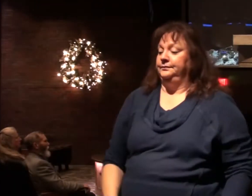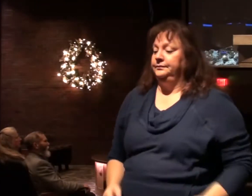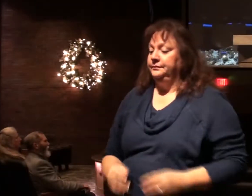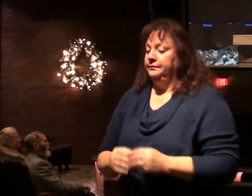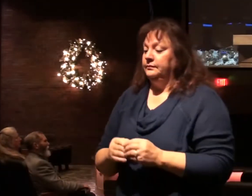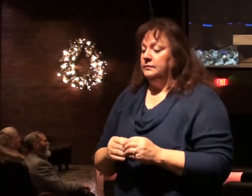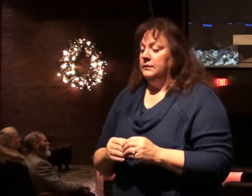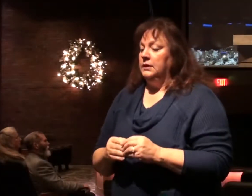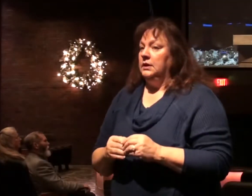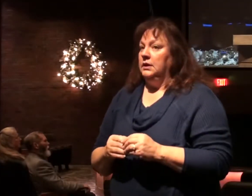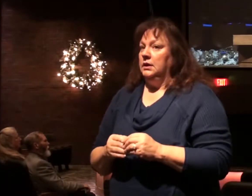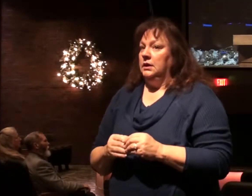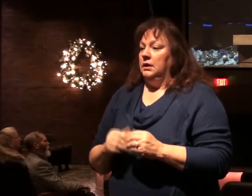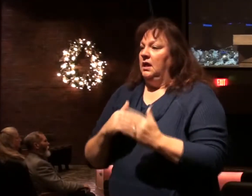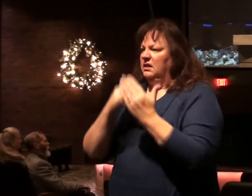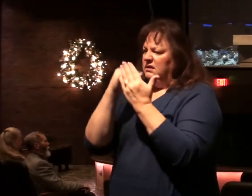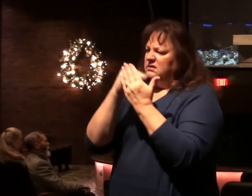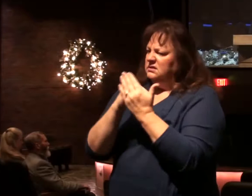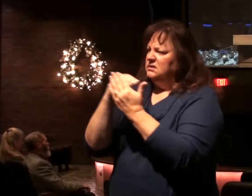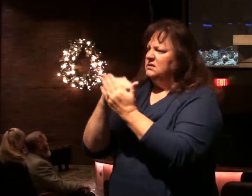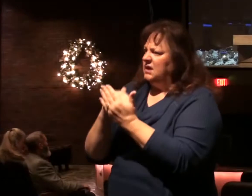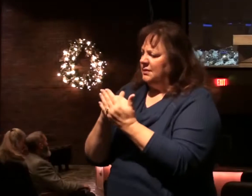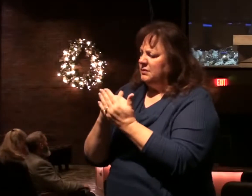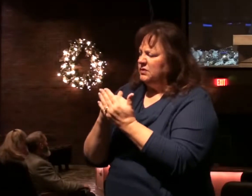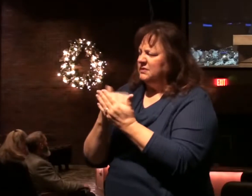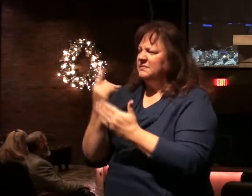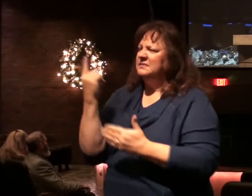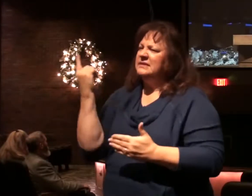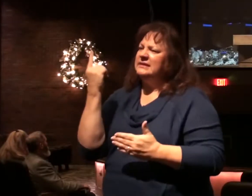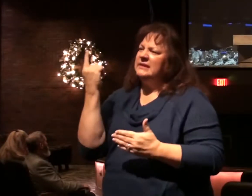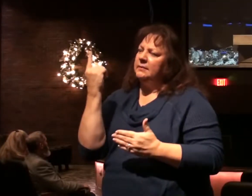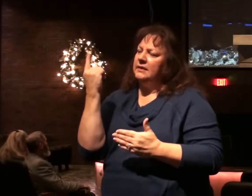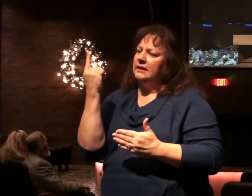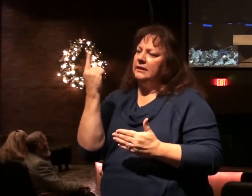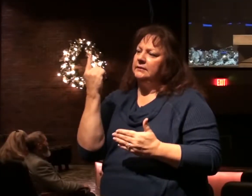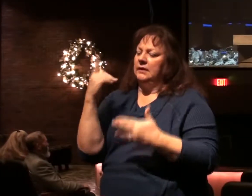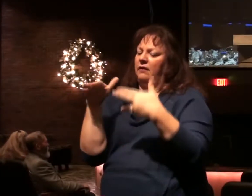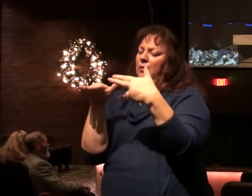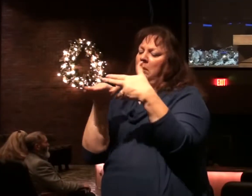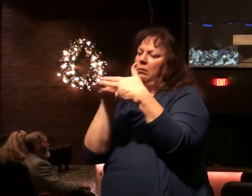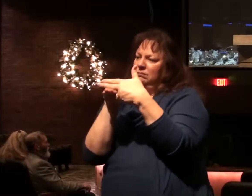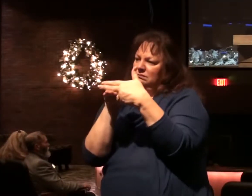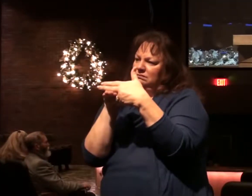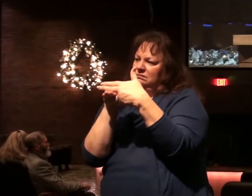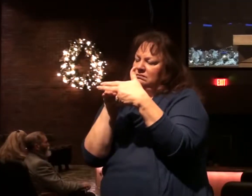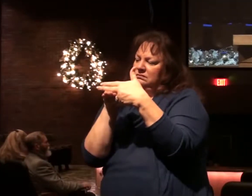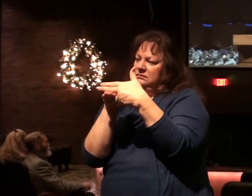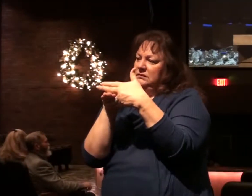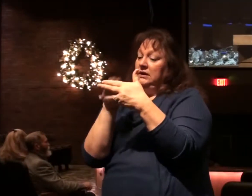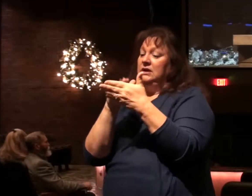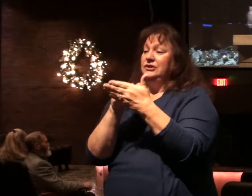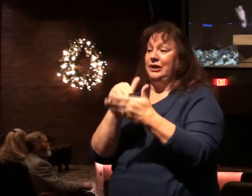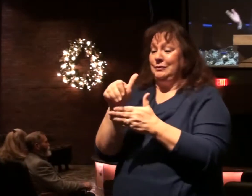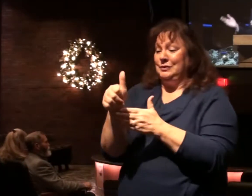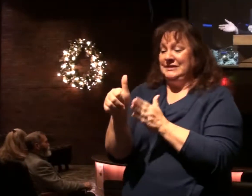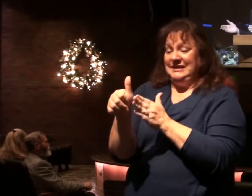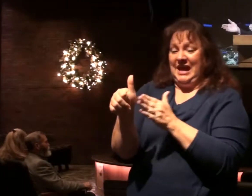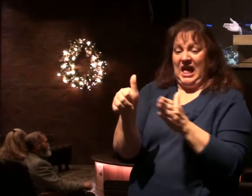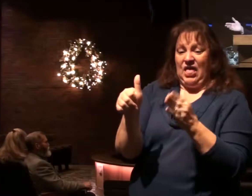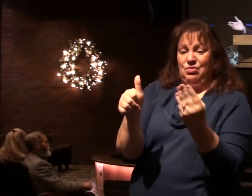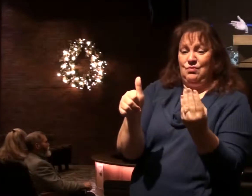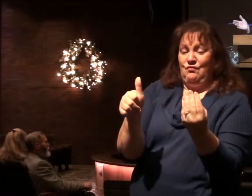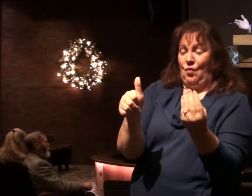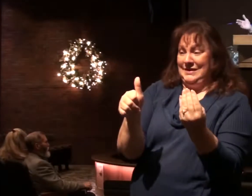And these chapters are something of an interlude. chapters 10 through